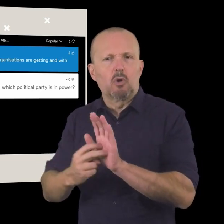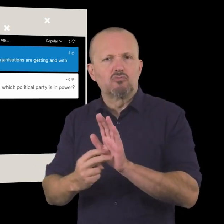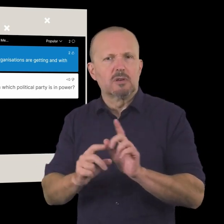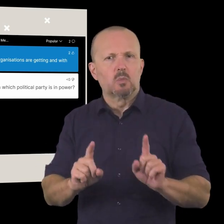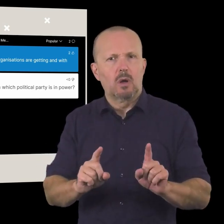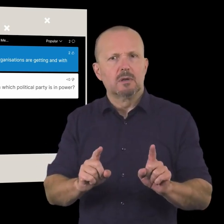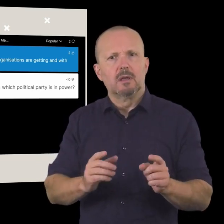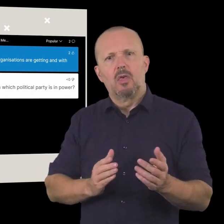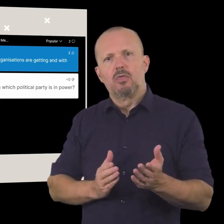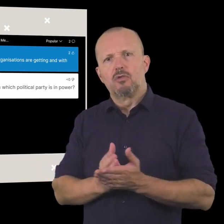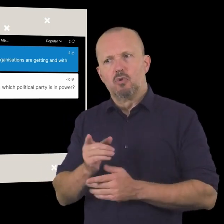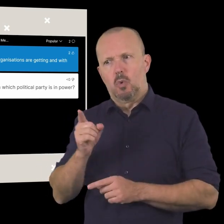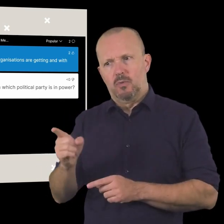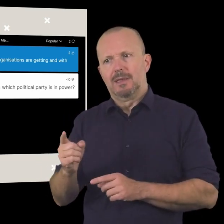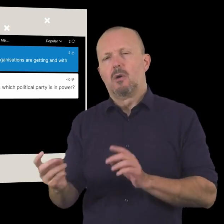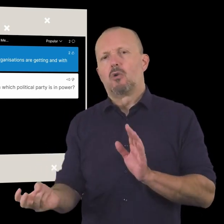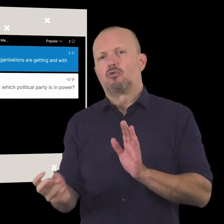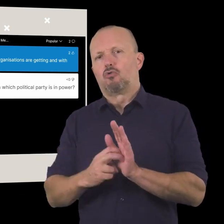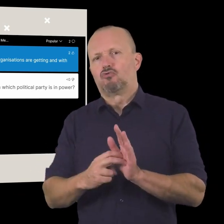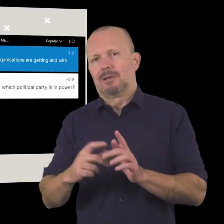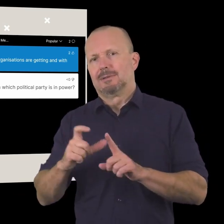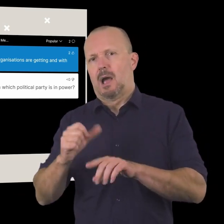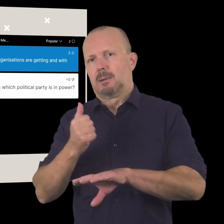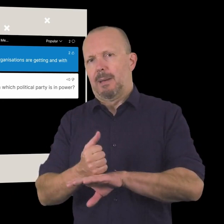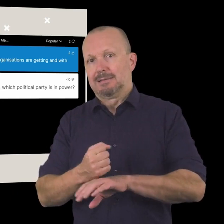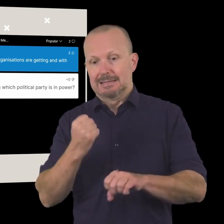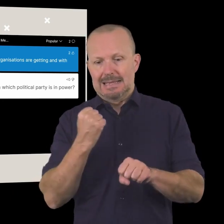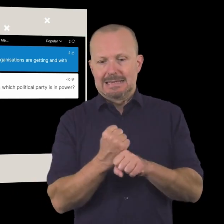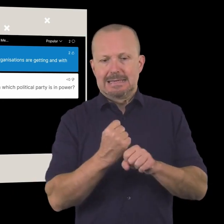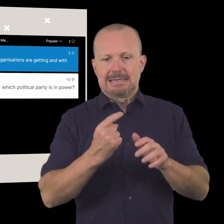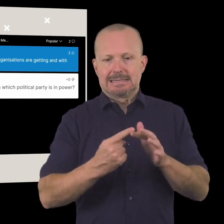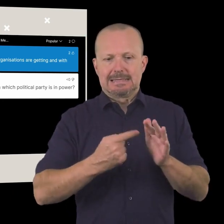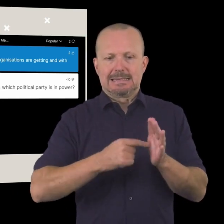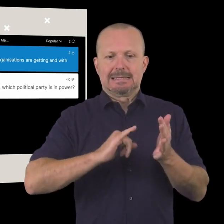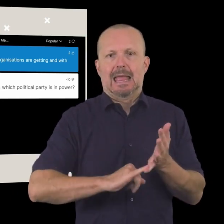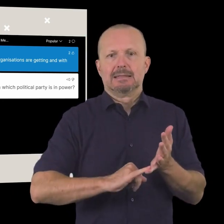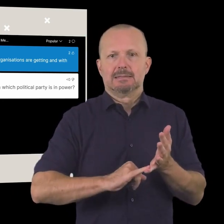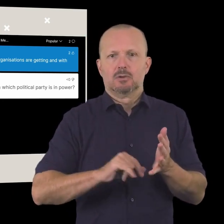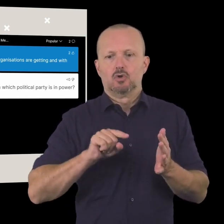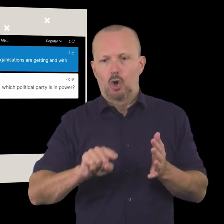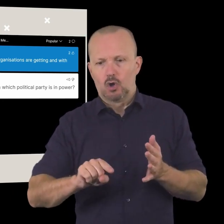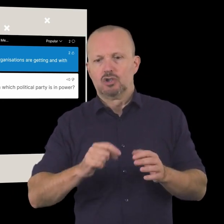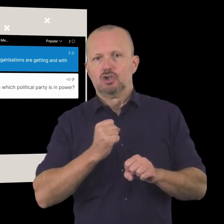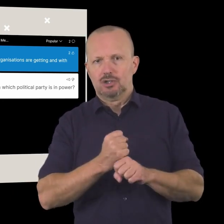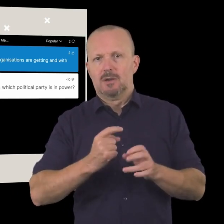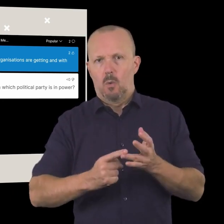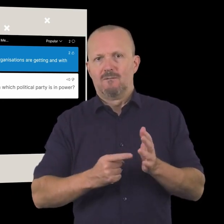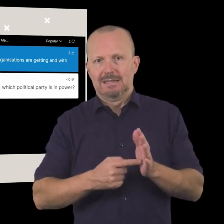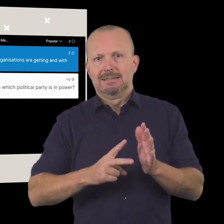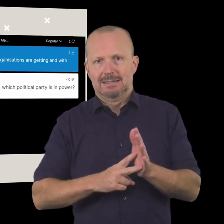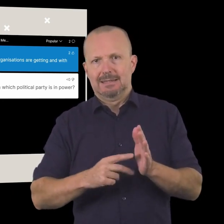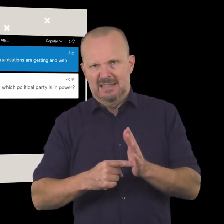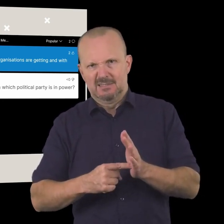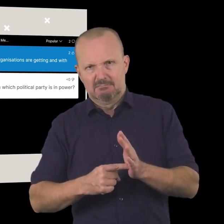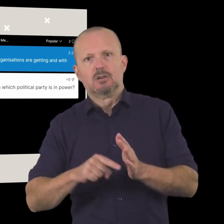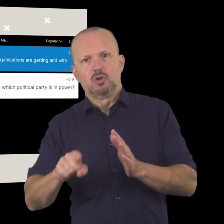contracts exist is through uh the uh the contracts database gets g-e-t-s dot g-o-v-t dot